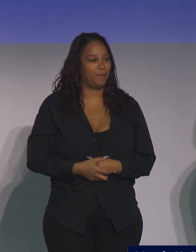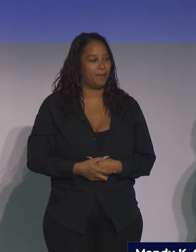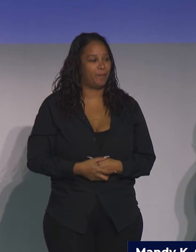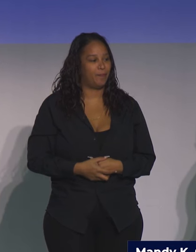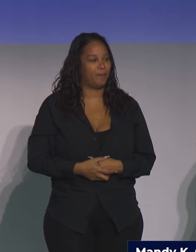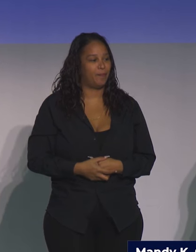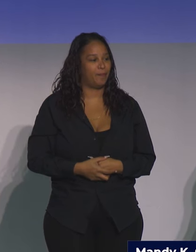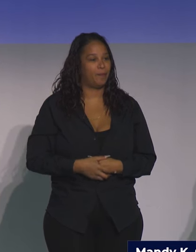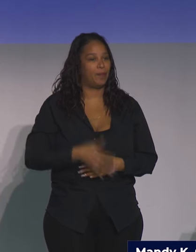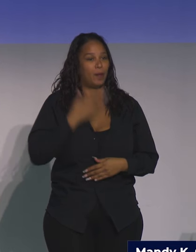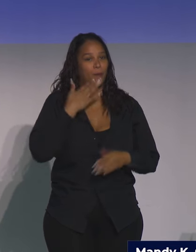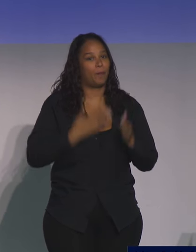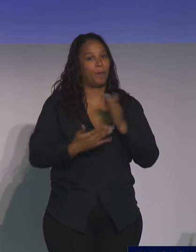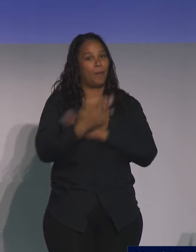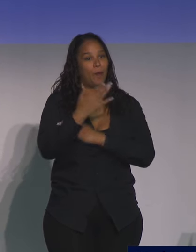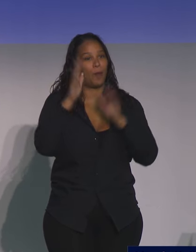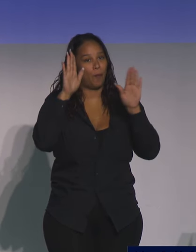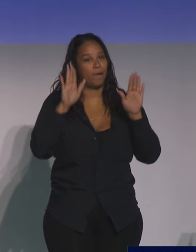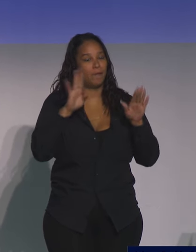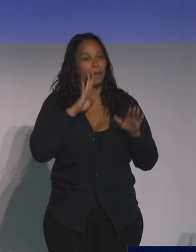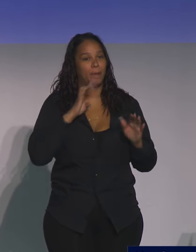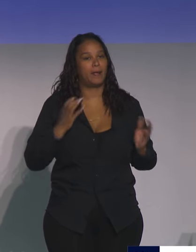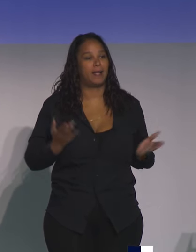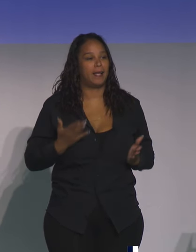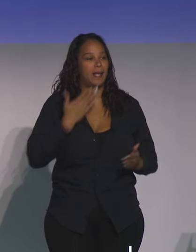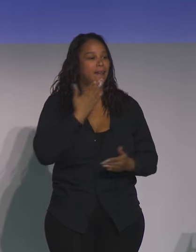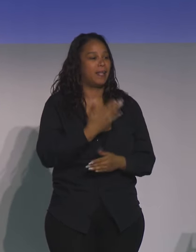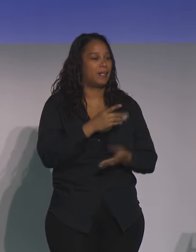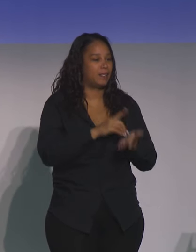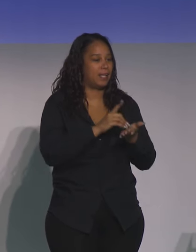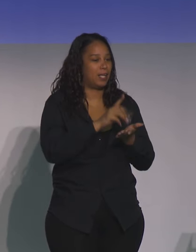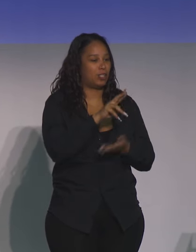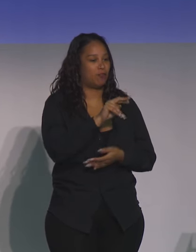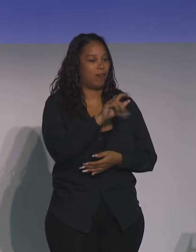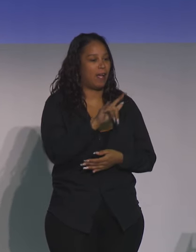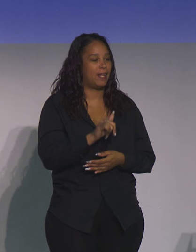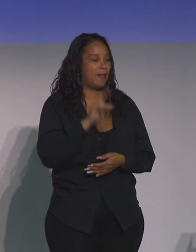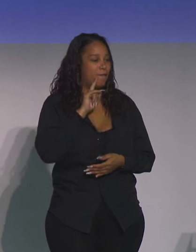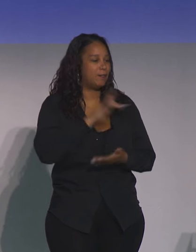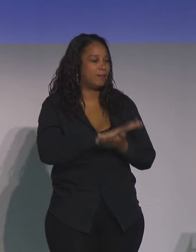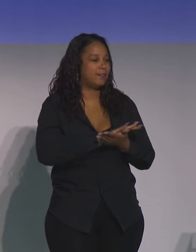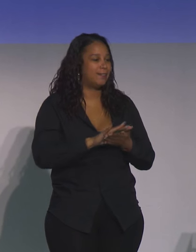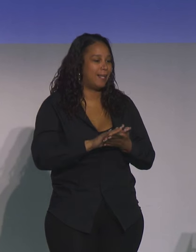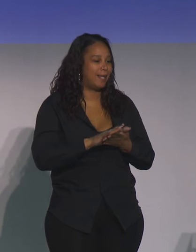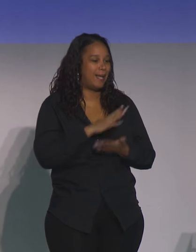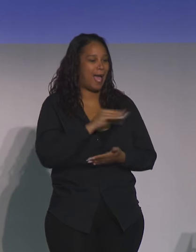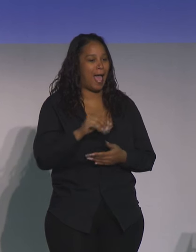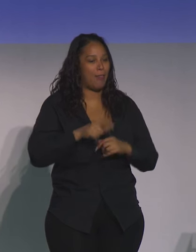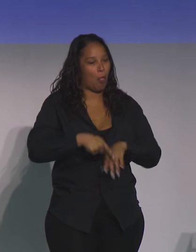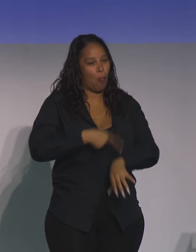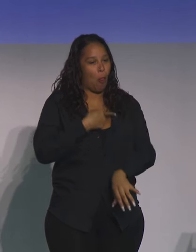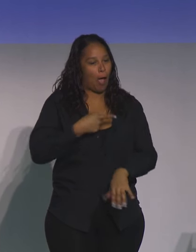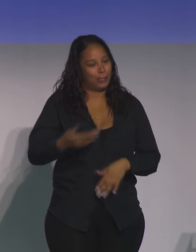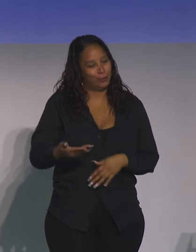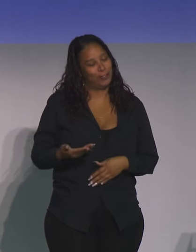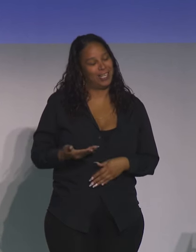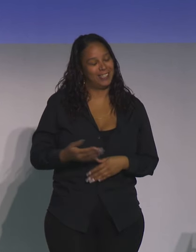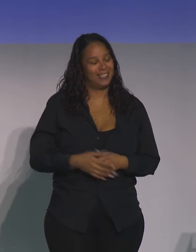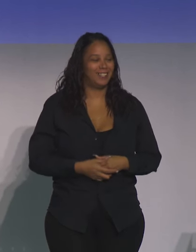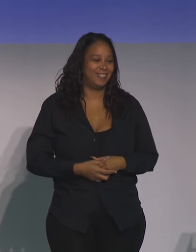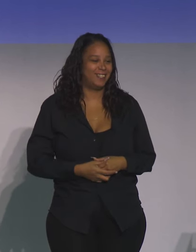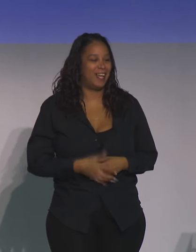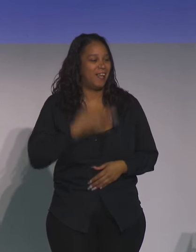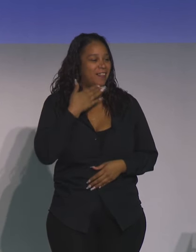Good morning, everyone. Wonderful to be here. Thank you, Dr. Reilly, for that kind and well, long introduction. But